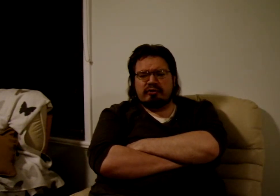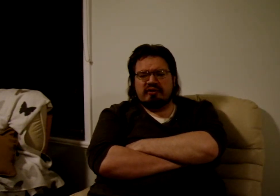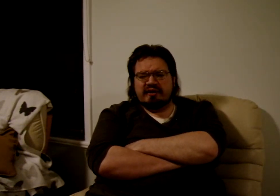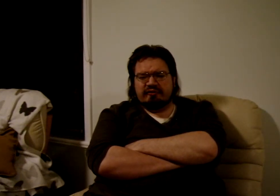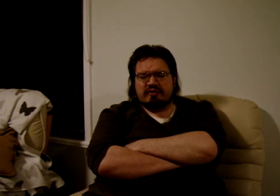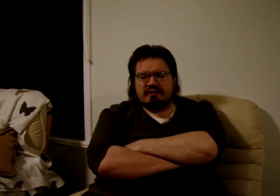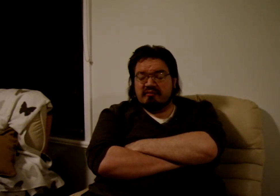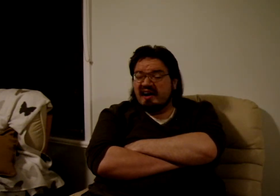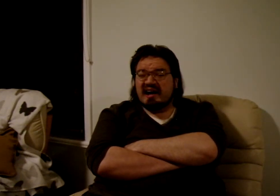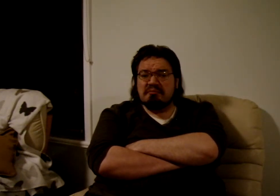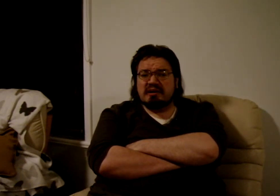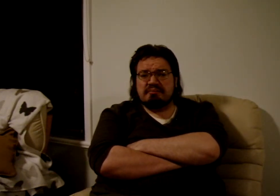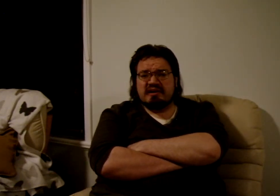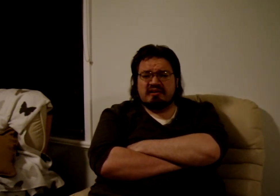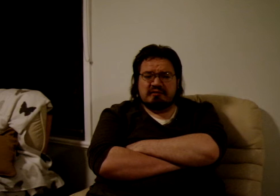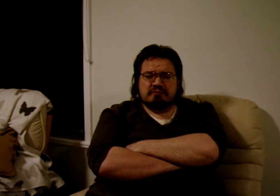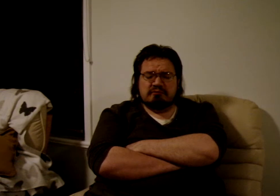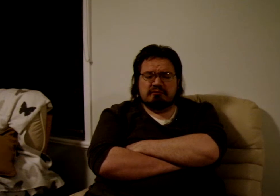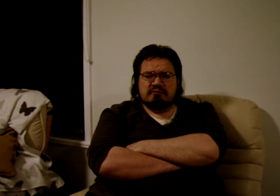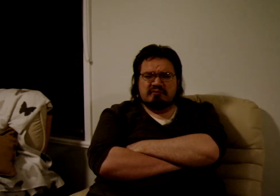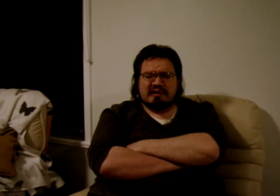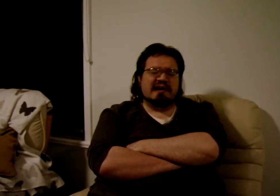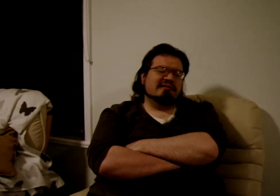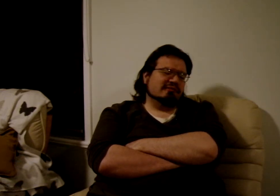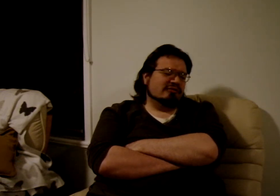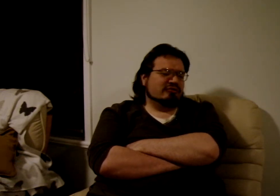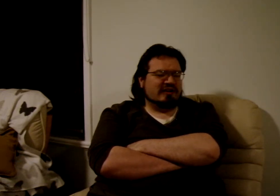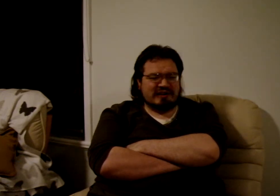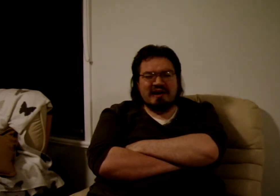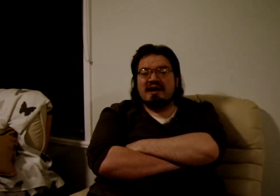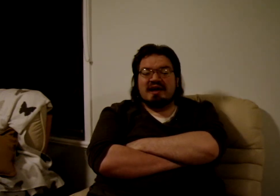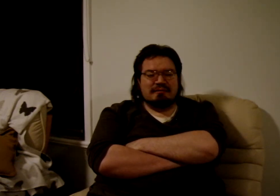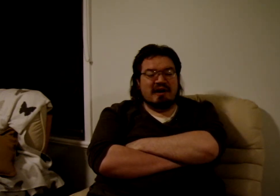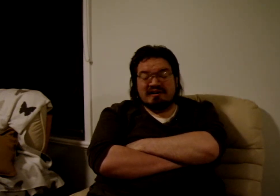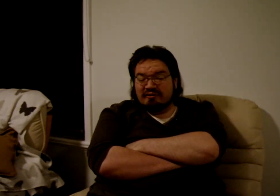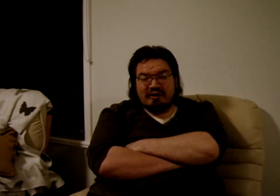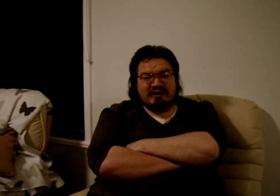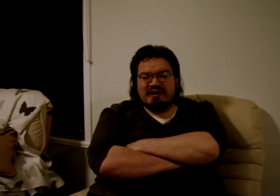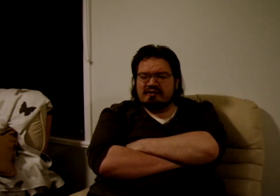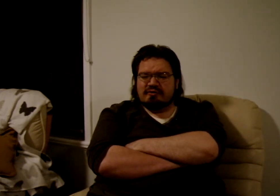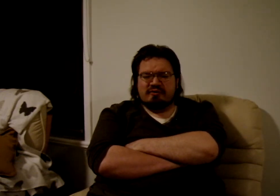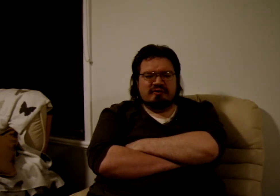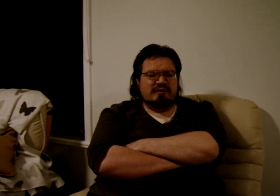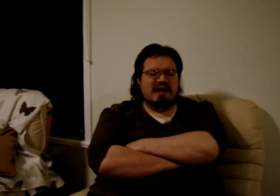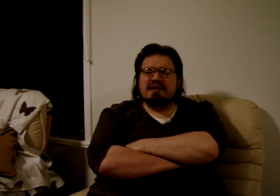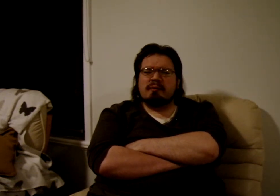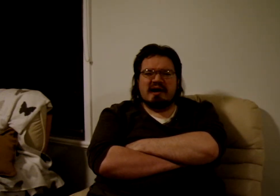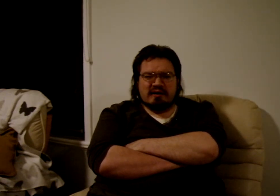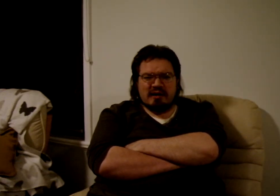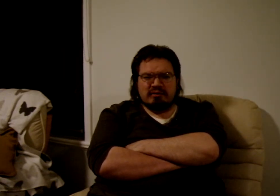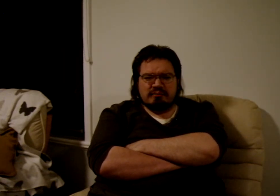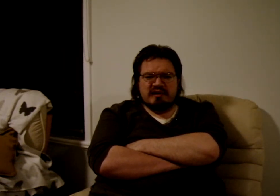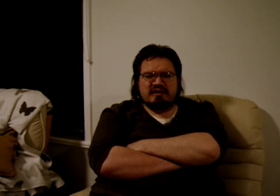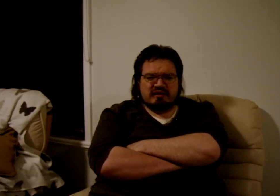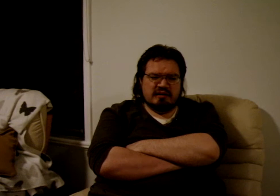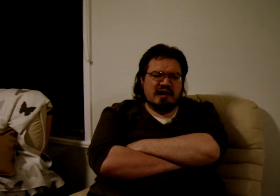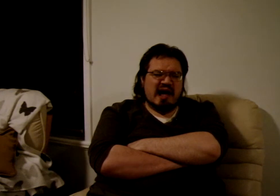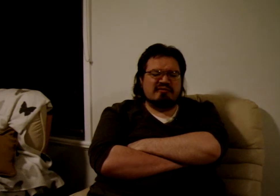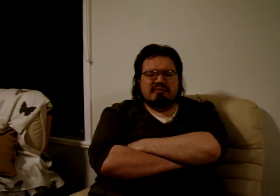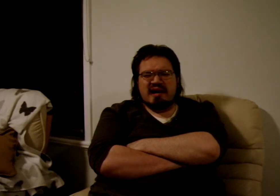things that in my humble opinion okay, I'm just kidding, in my not in any way humble opinion have made